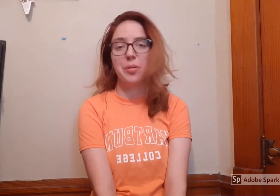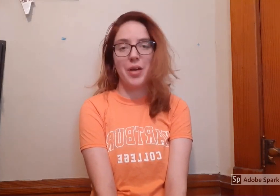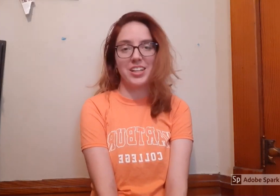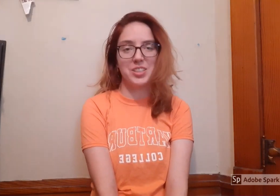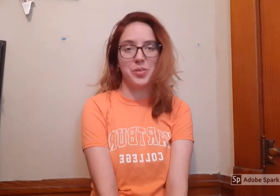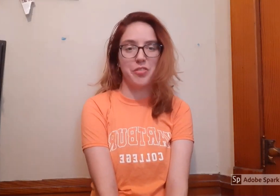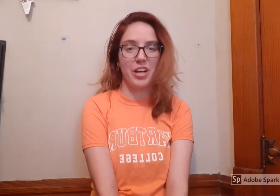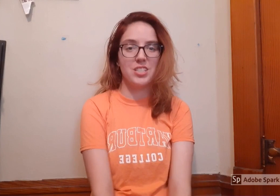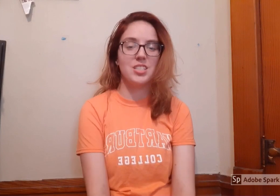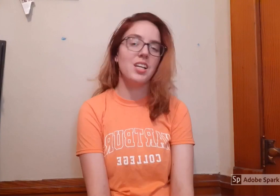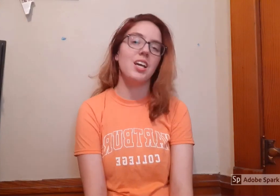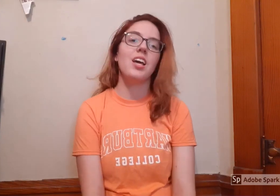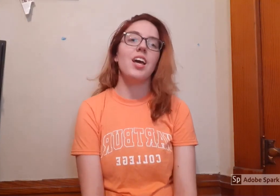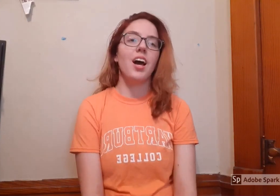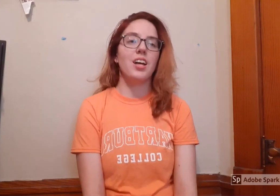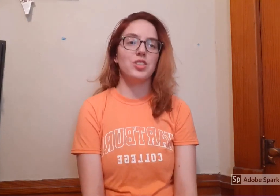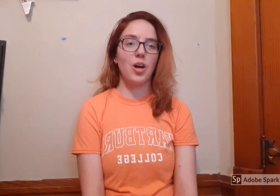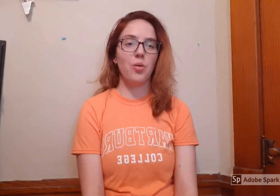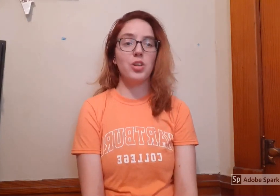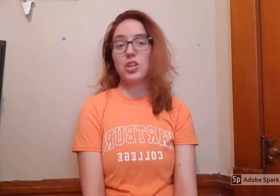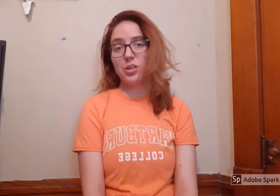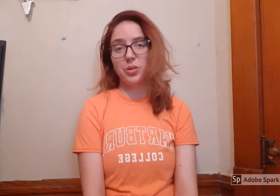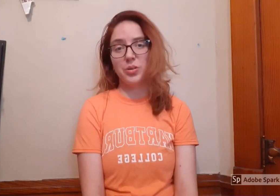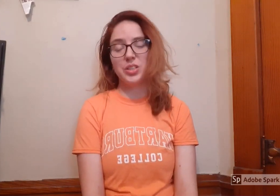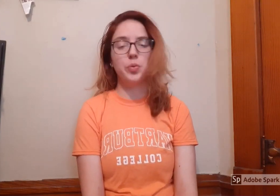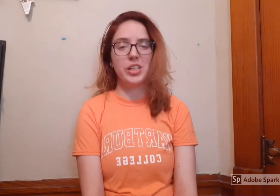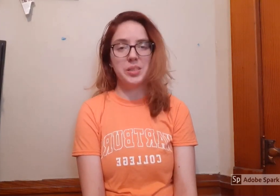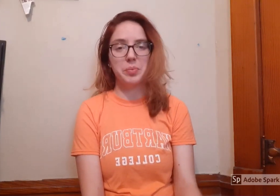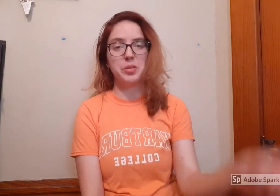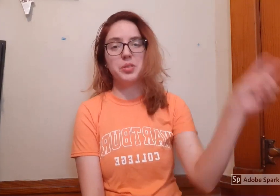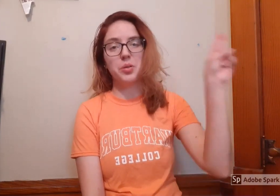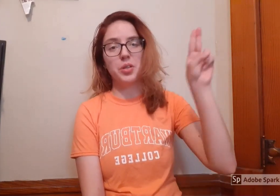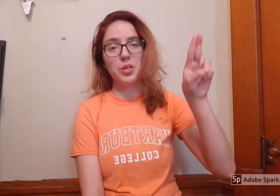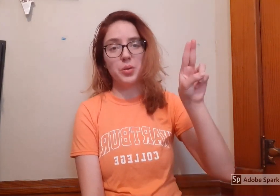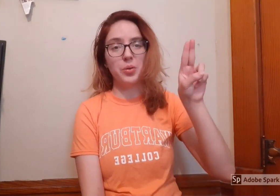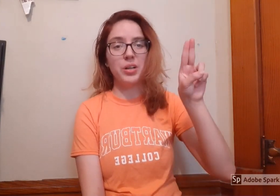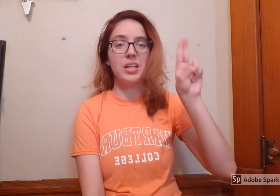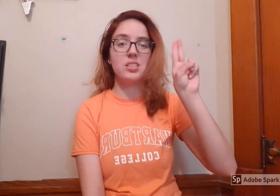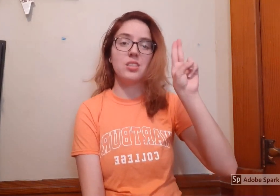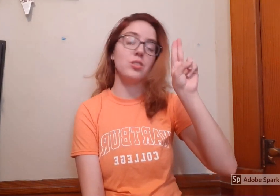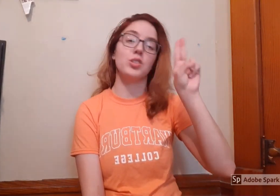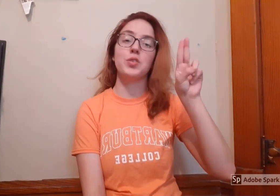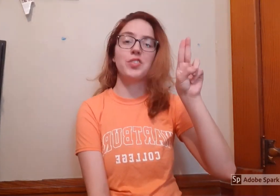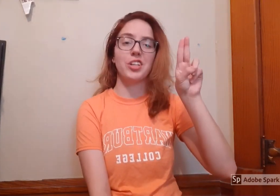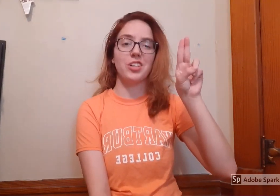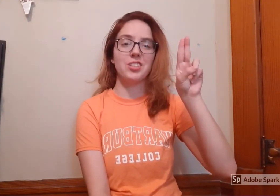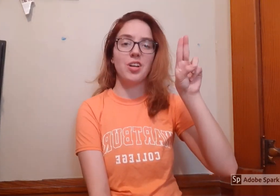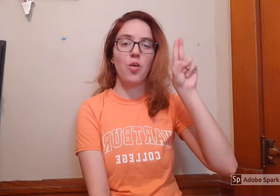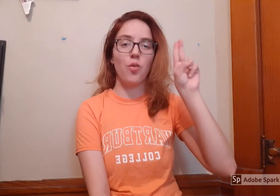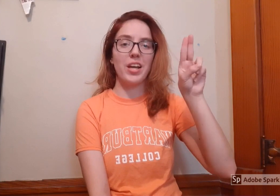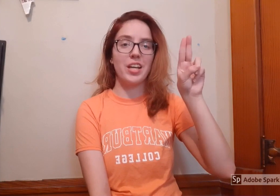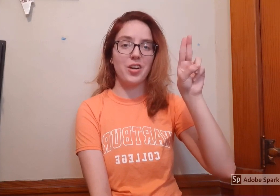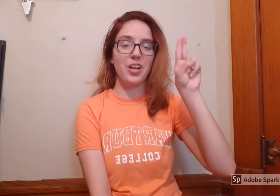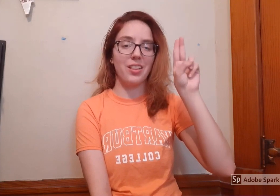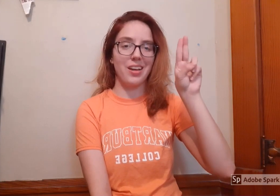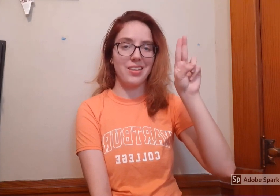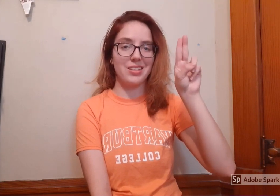practice with friends. So U is pretty simple. So U is just your two fingers right here like this